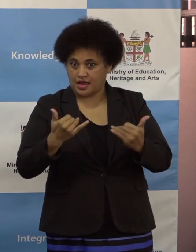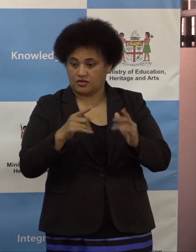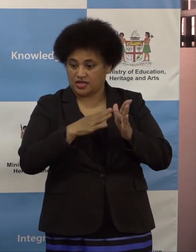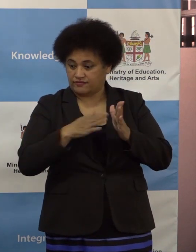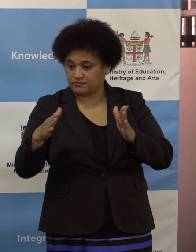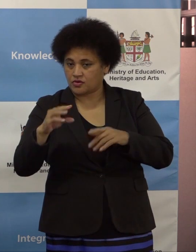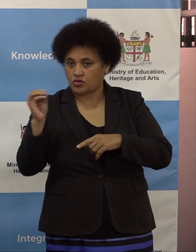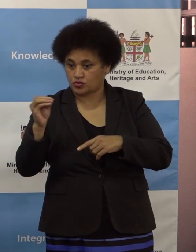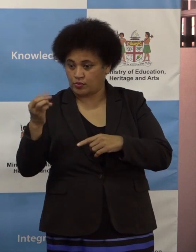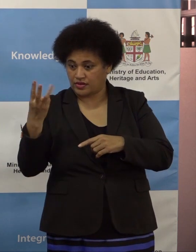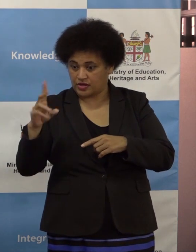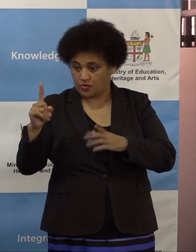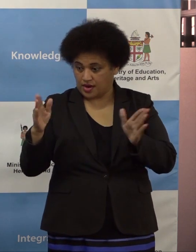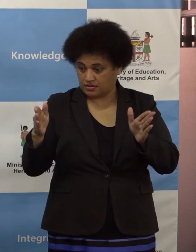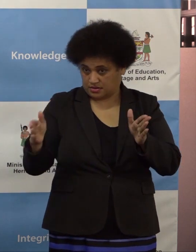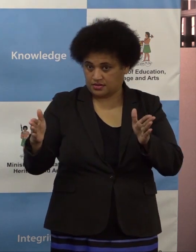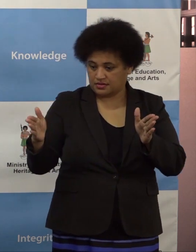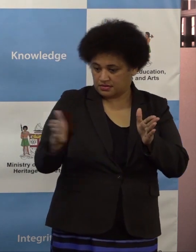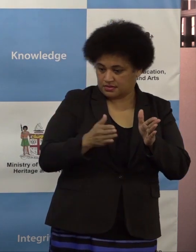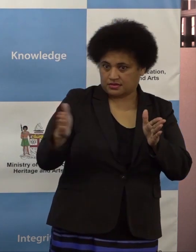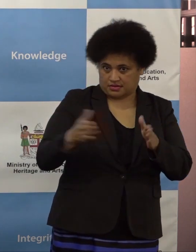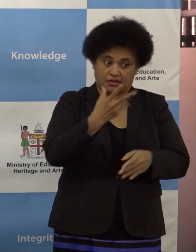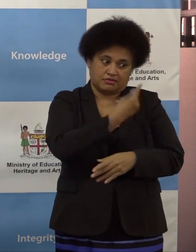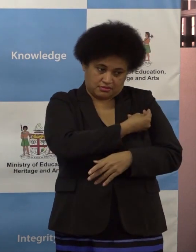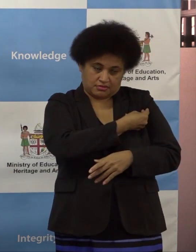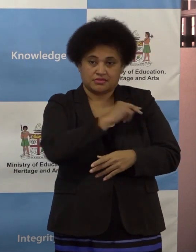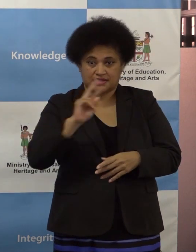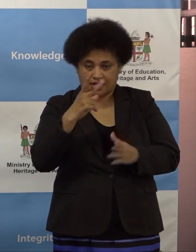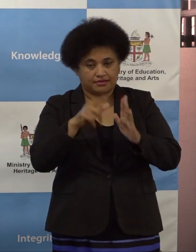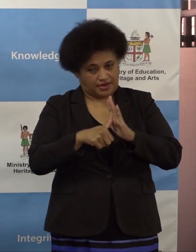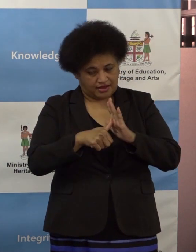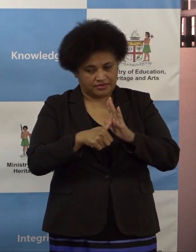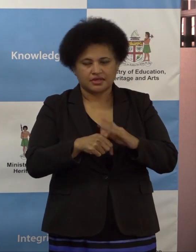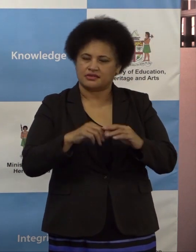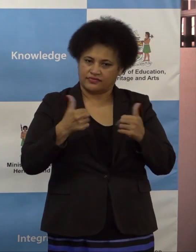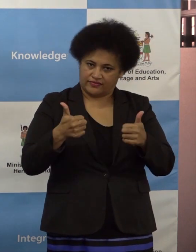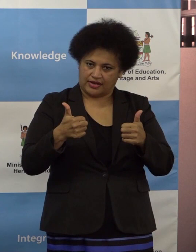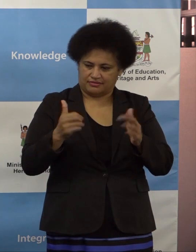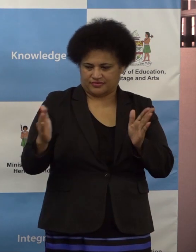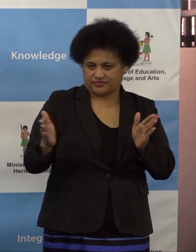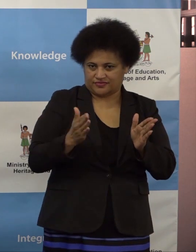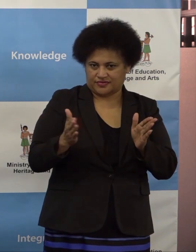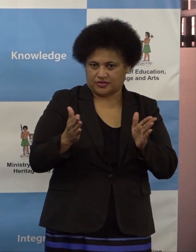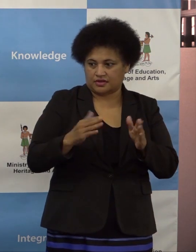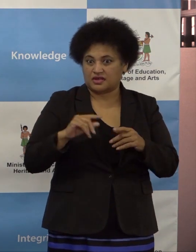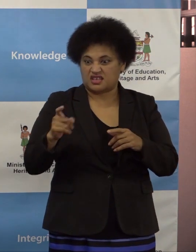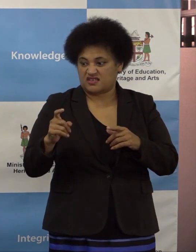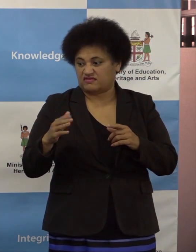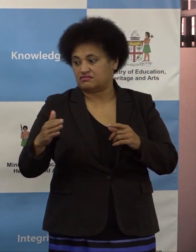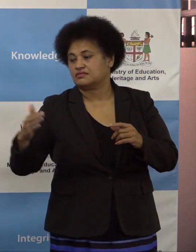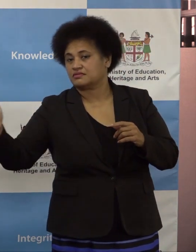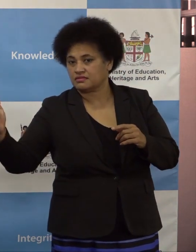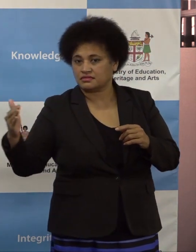October deadline or not. If they meet the 31st October deadline, then it's all good. If they don't, then